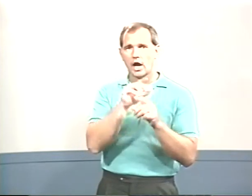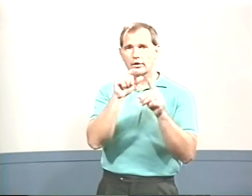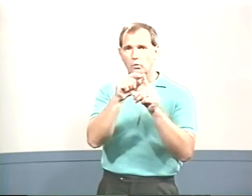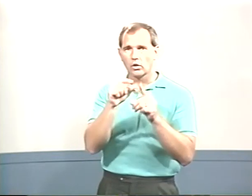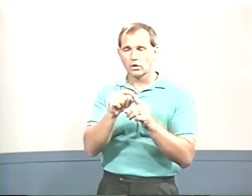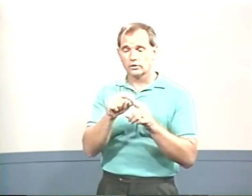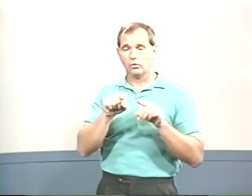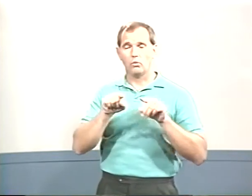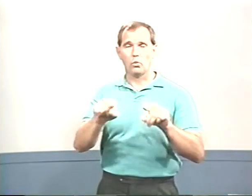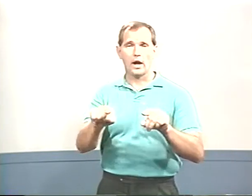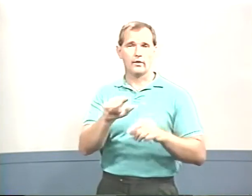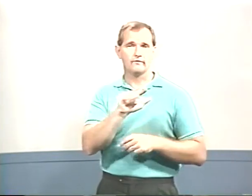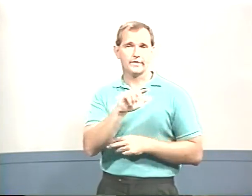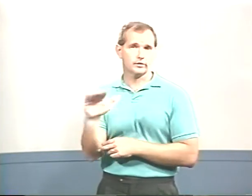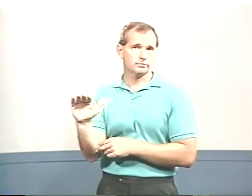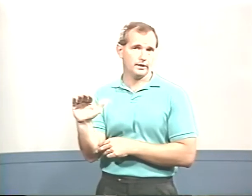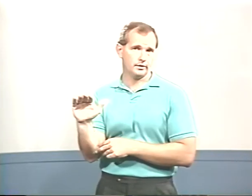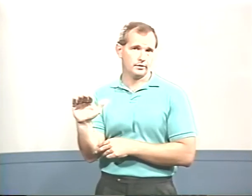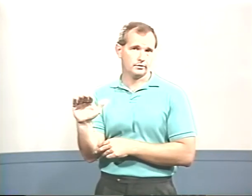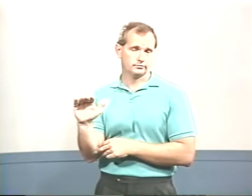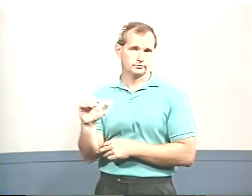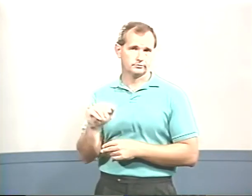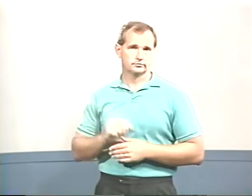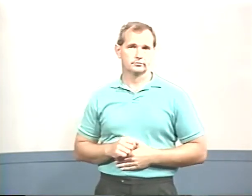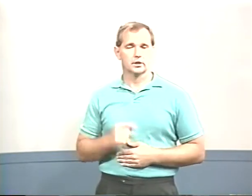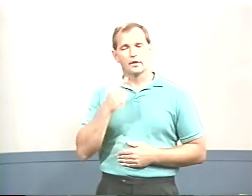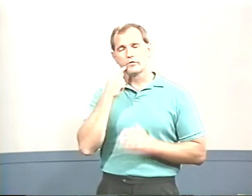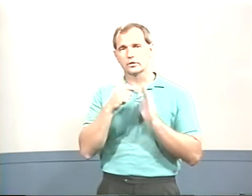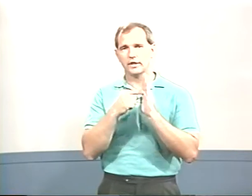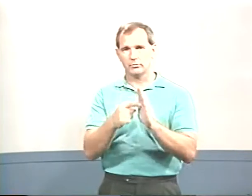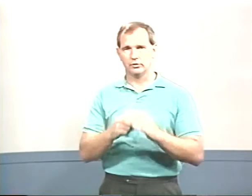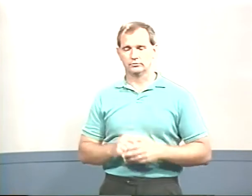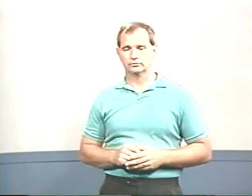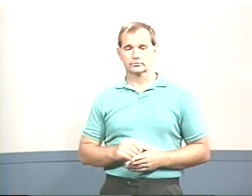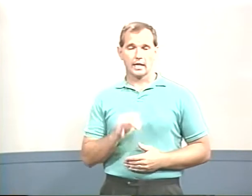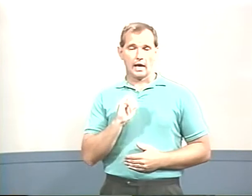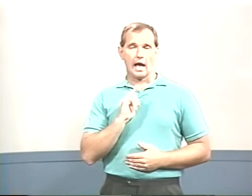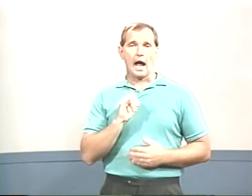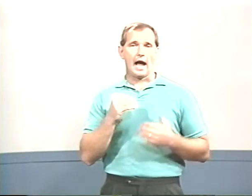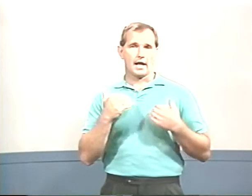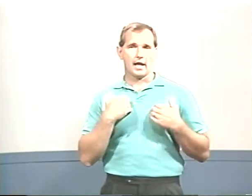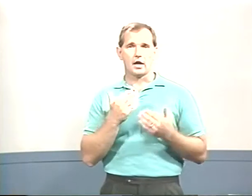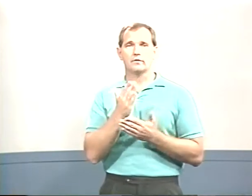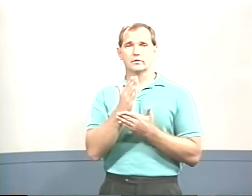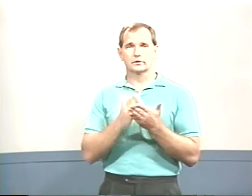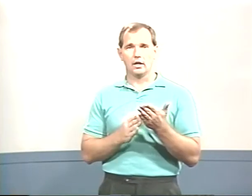word while fingerspelling it. For example, I have some